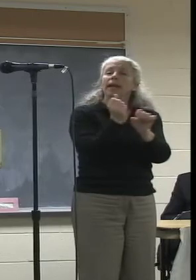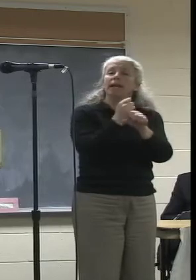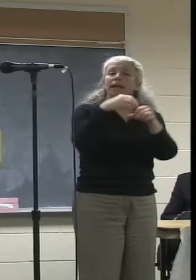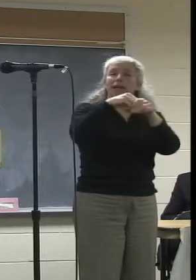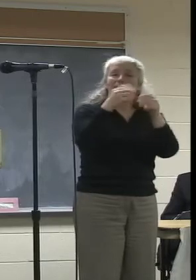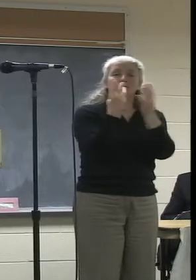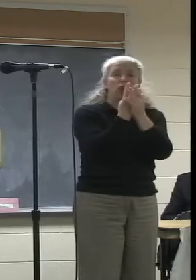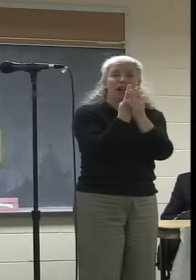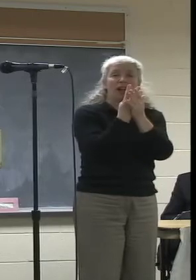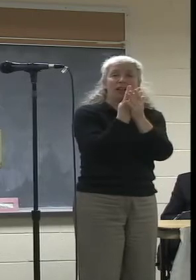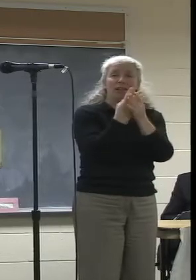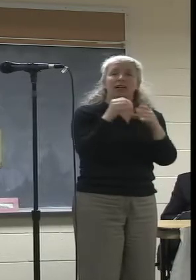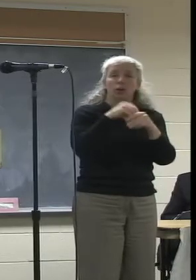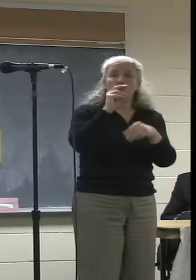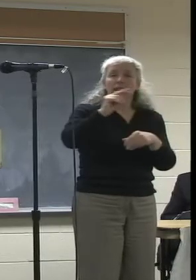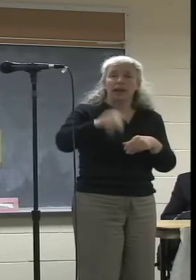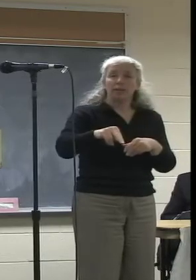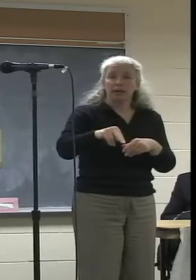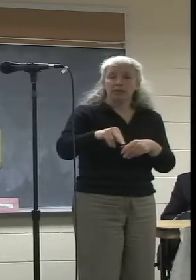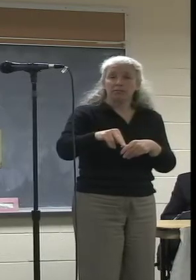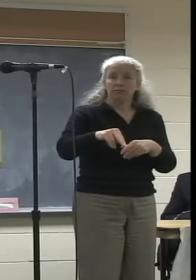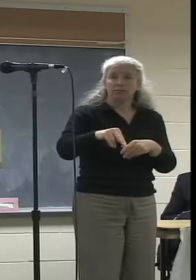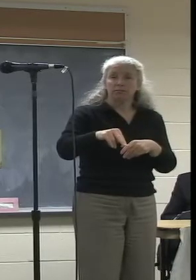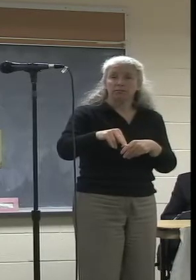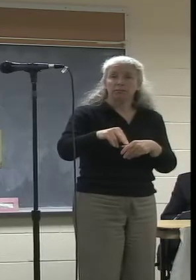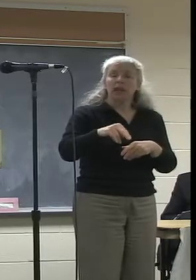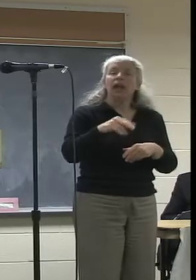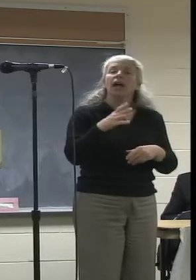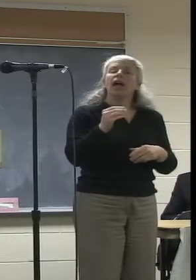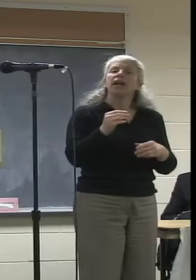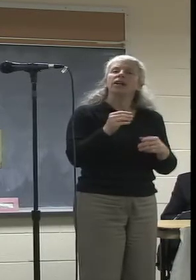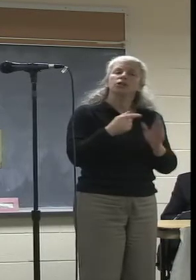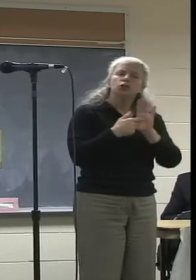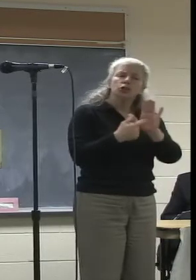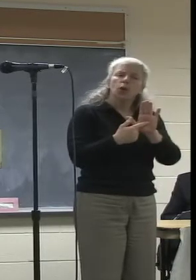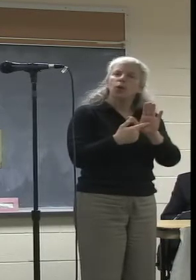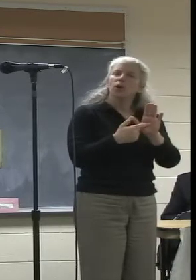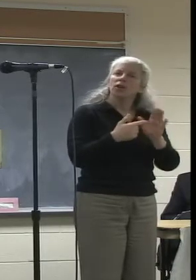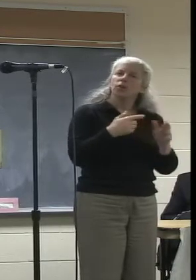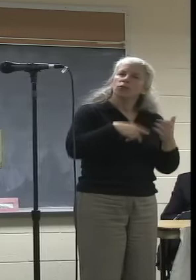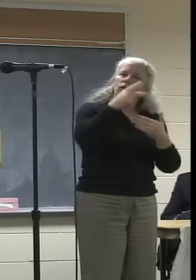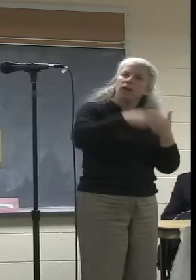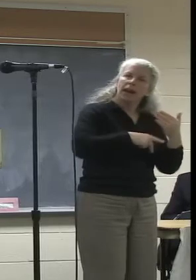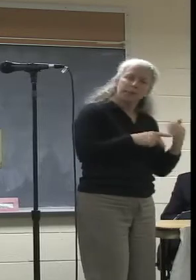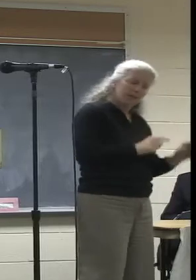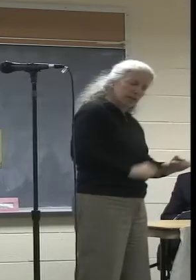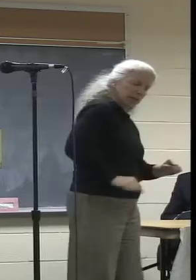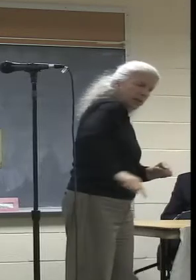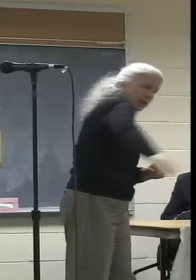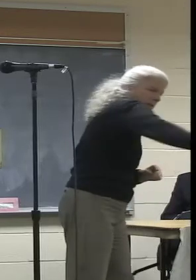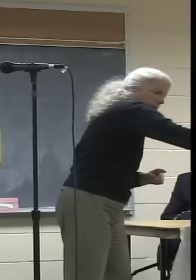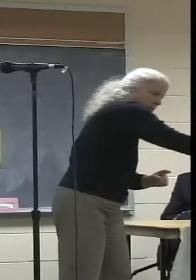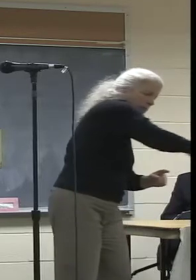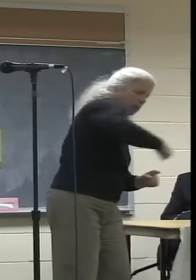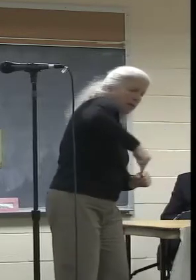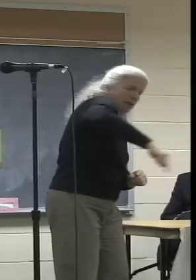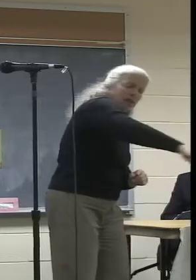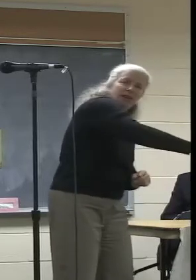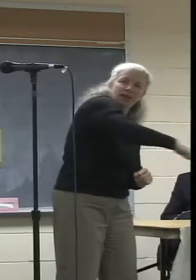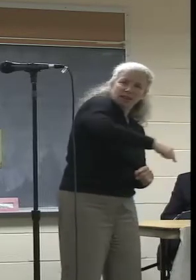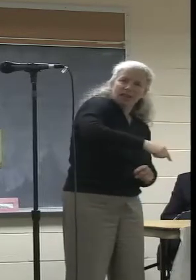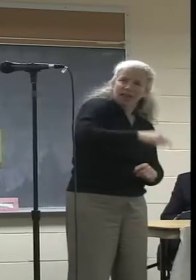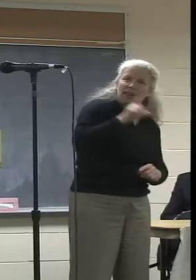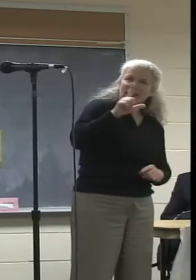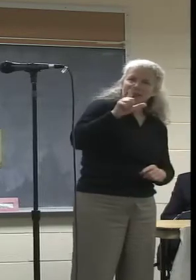and it captured our labyrinth program and the construction of probably the first 80